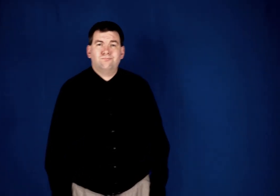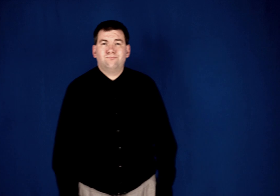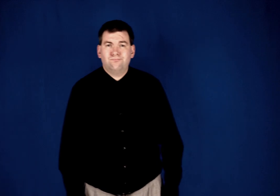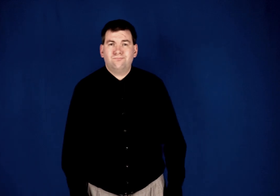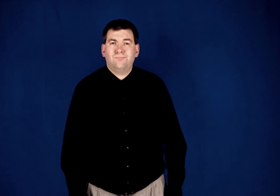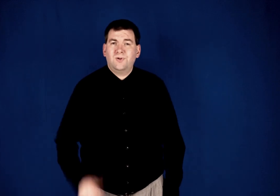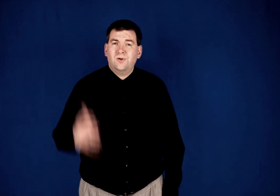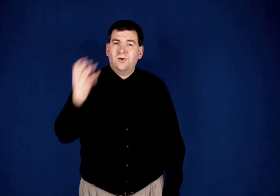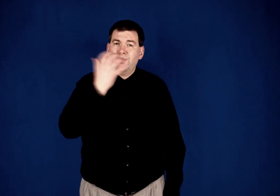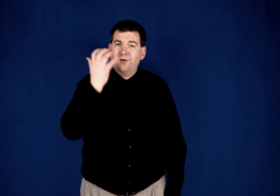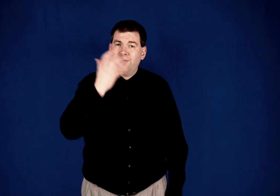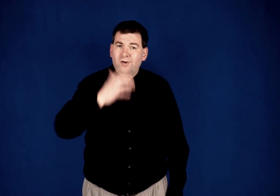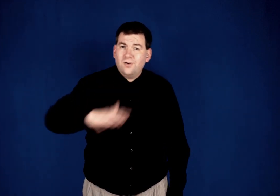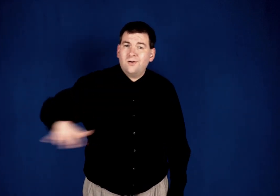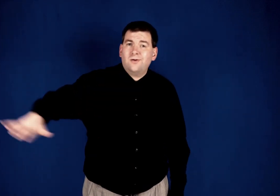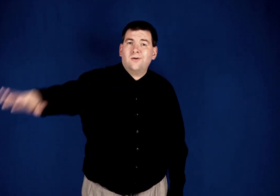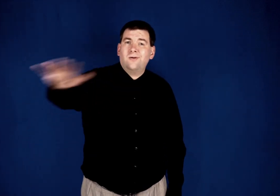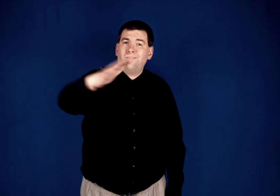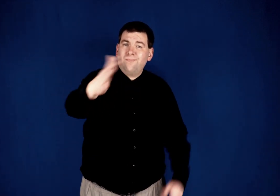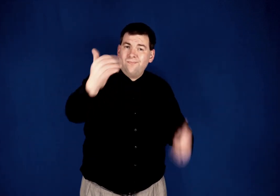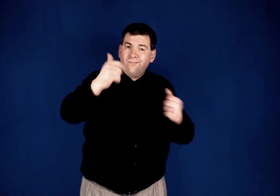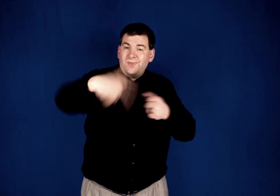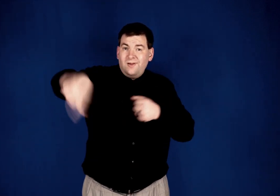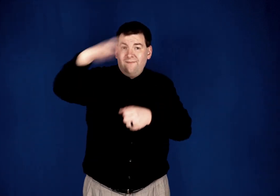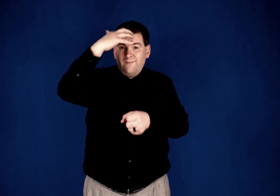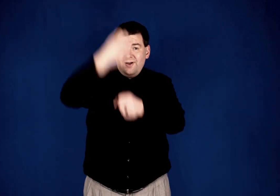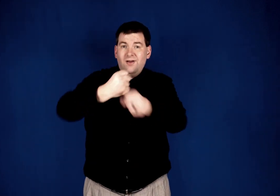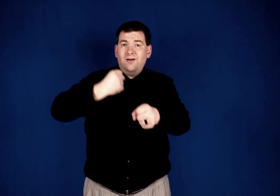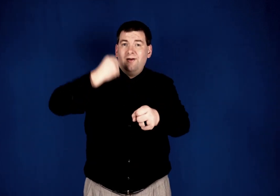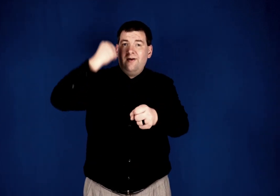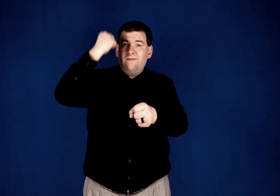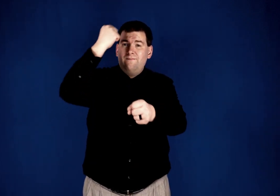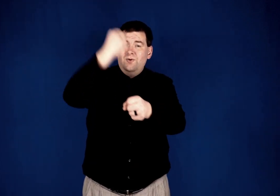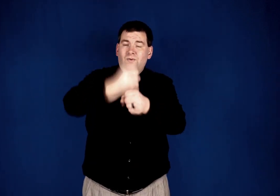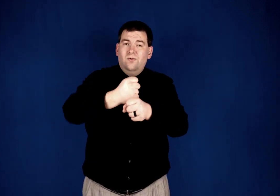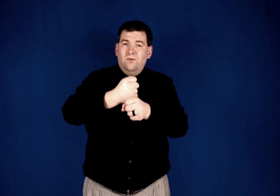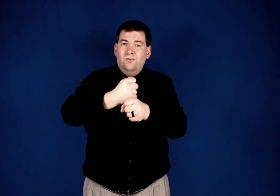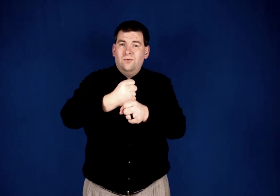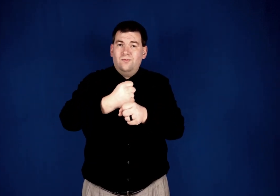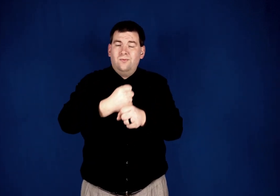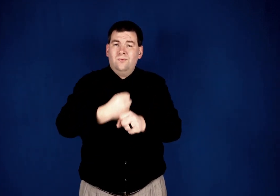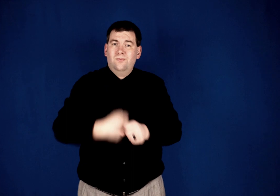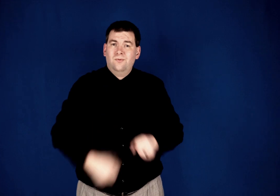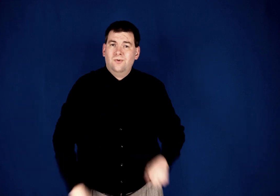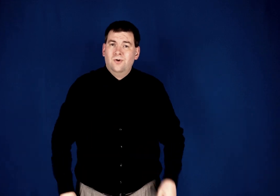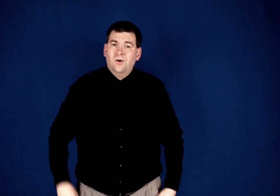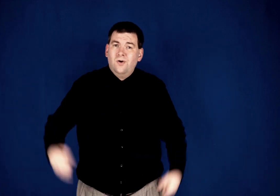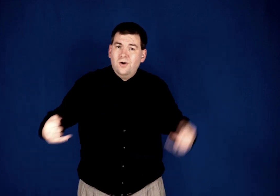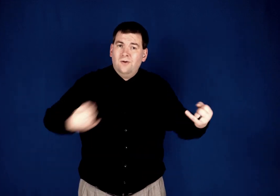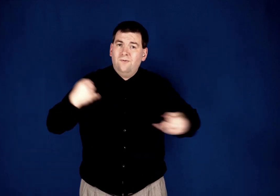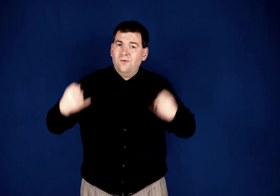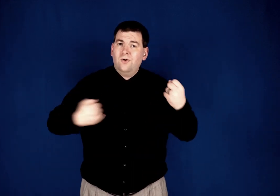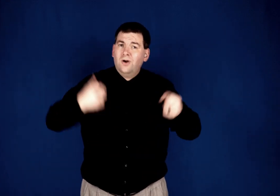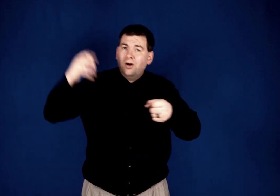O come, all ye faithful, joyful and